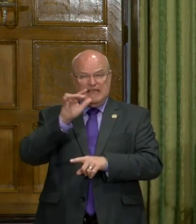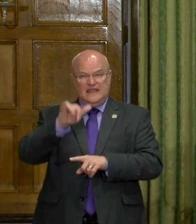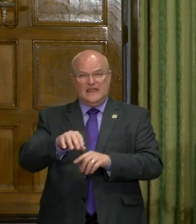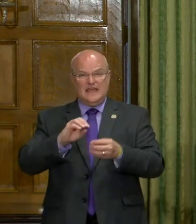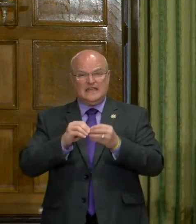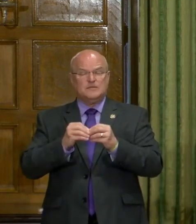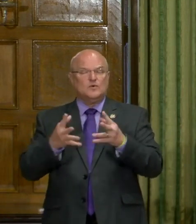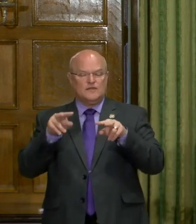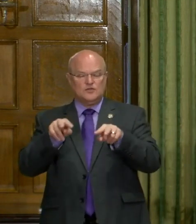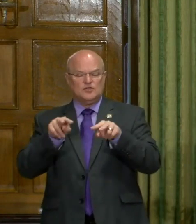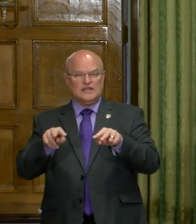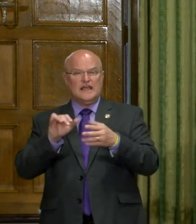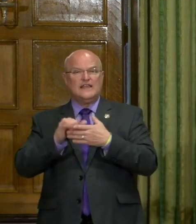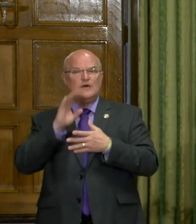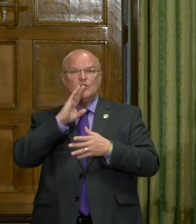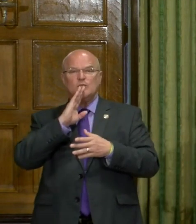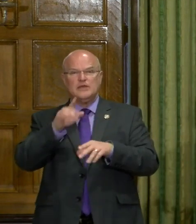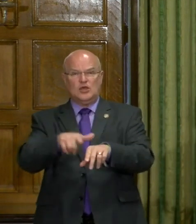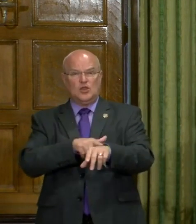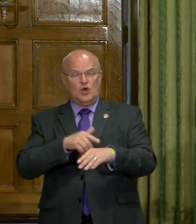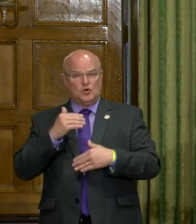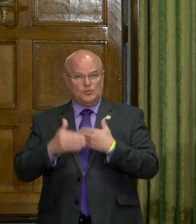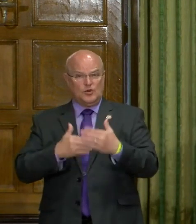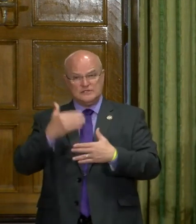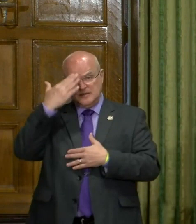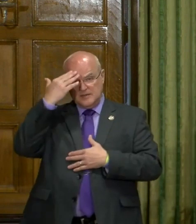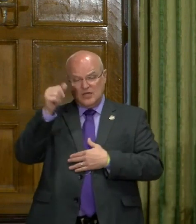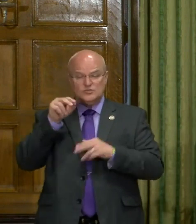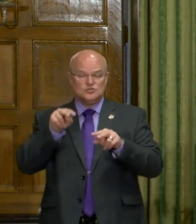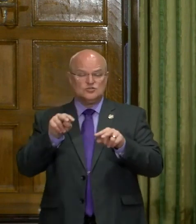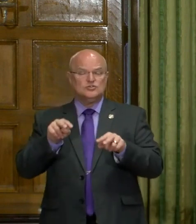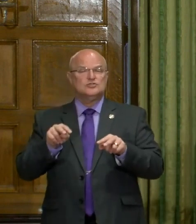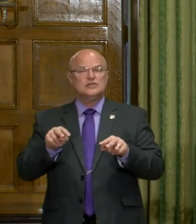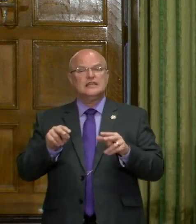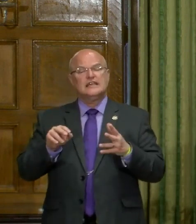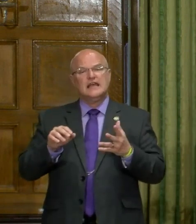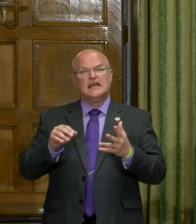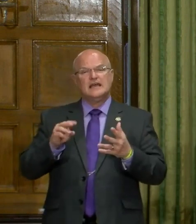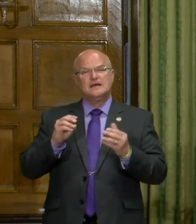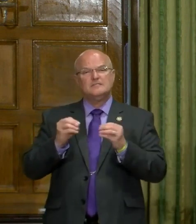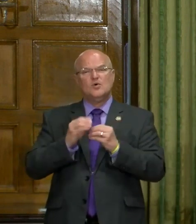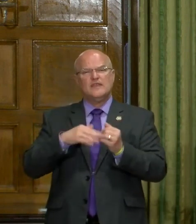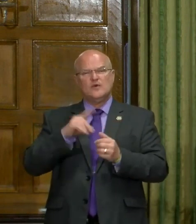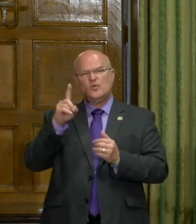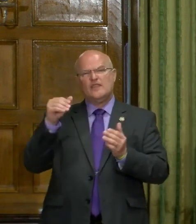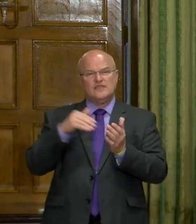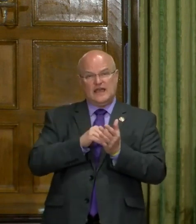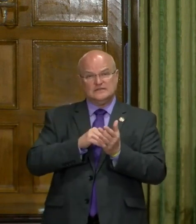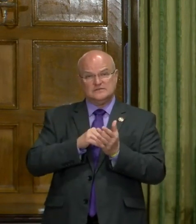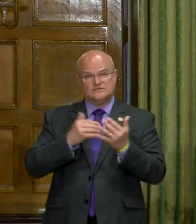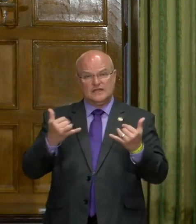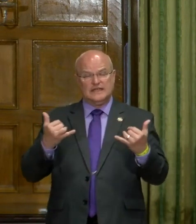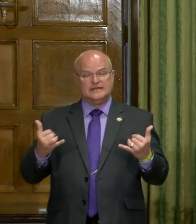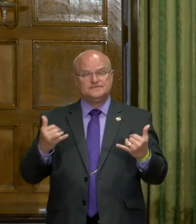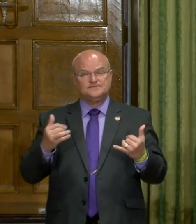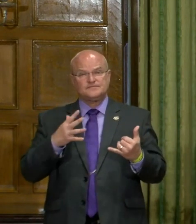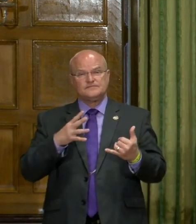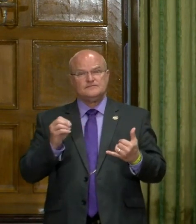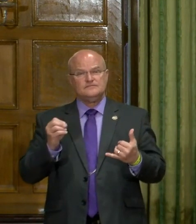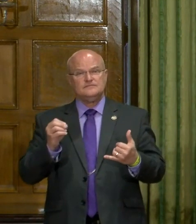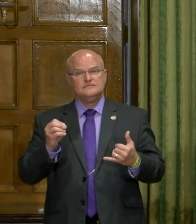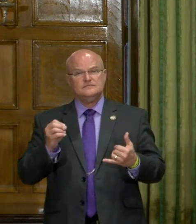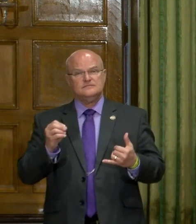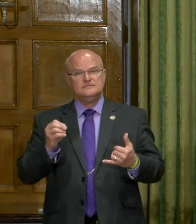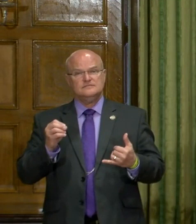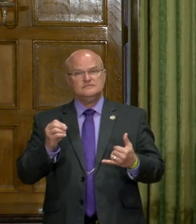that number is what they're looking at. That will be a longer process because you're looking at, uh, well over a thousand of those. And, uh,